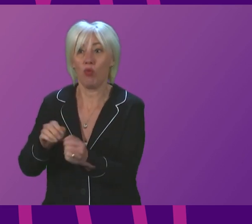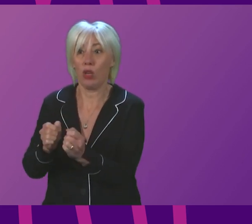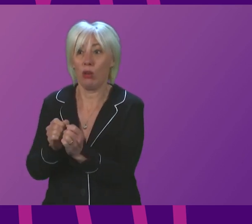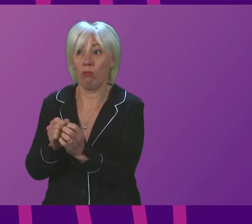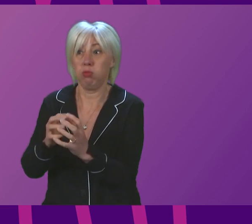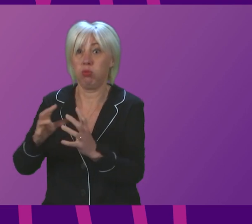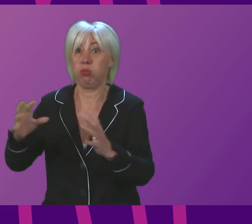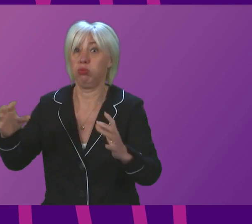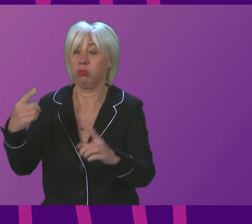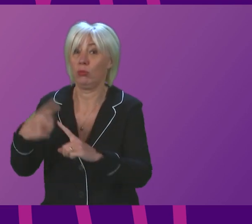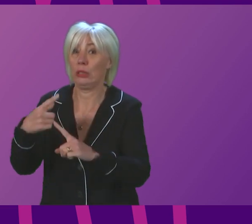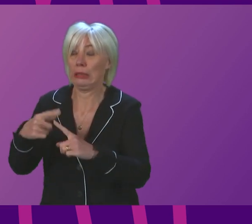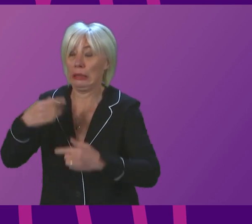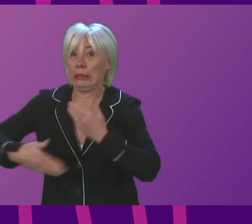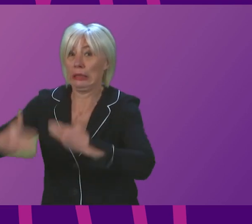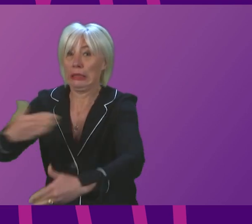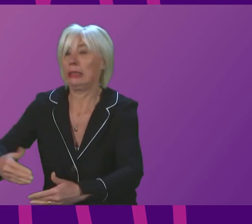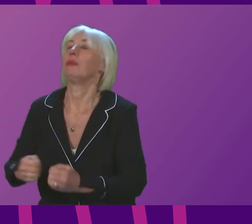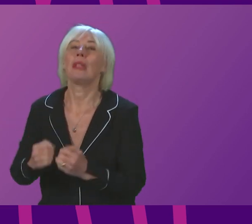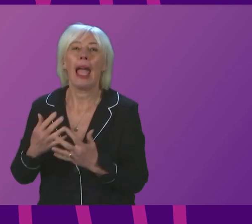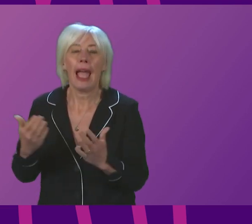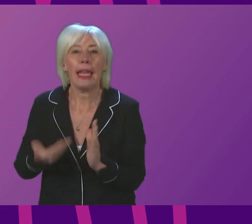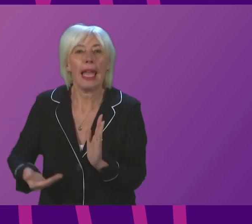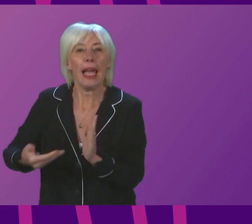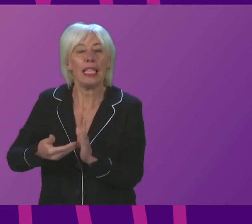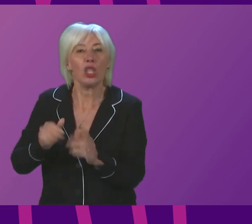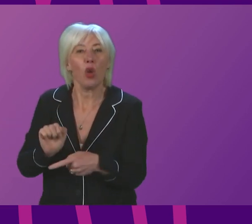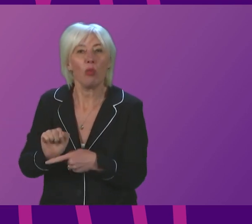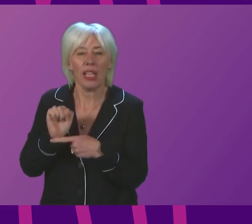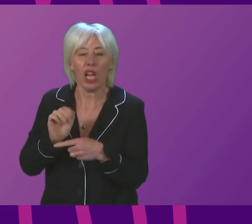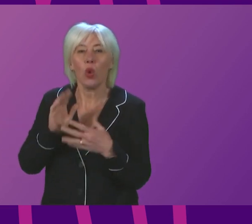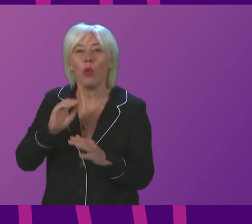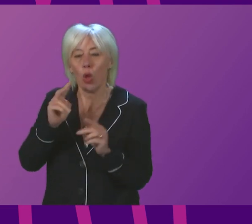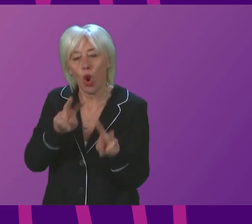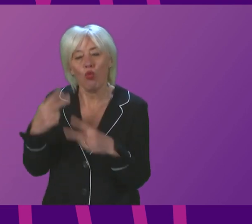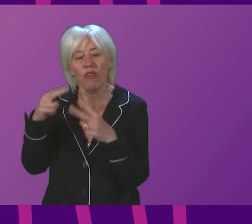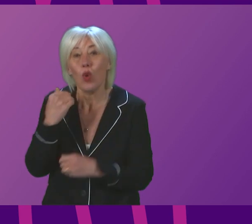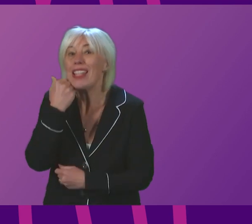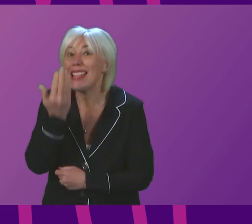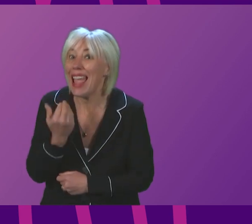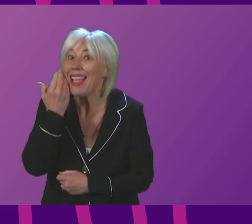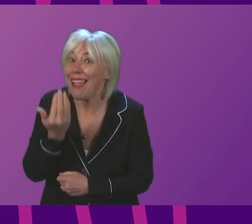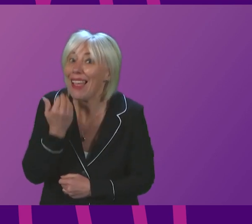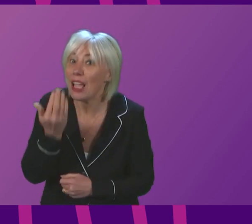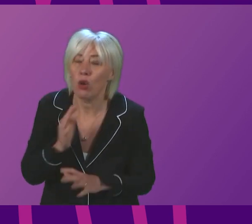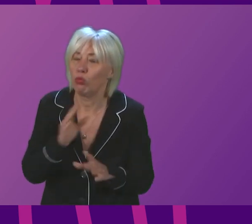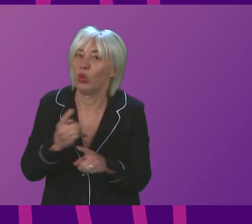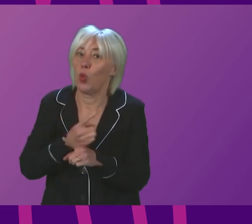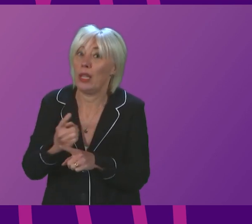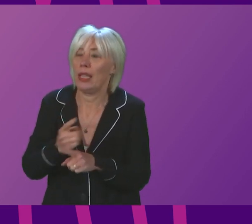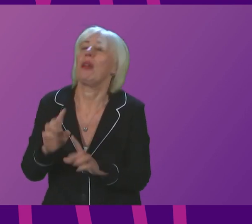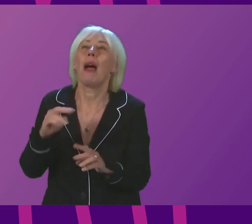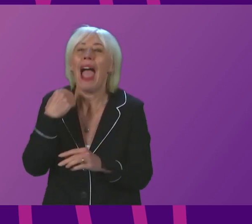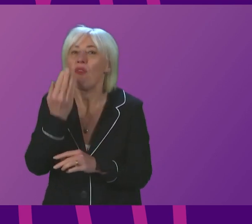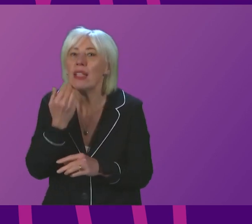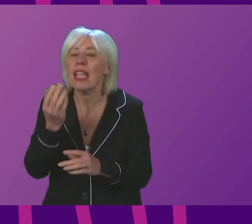it was important to keep the need for any additional protections under daily review at this stage. And the importance of doing that will be clear from